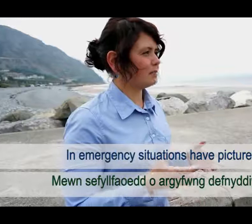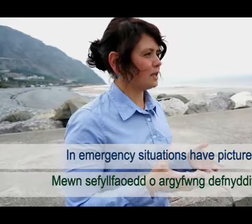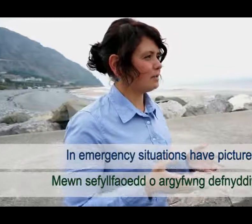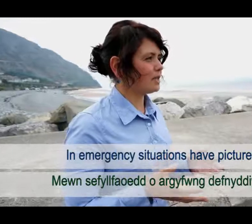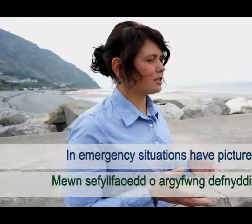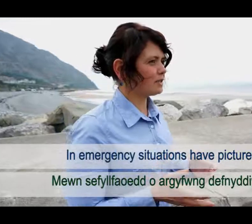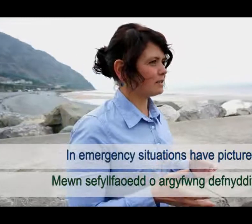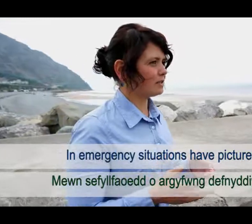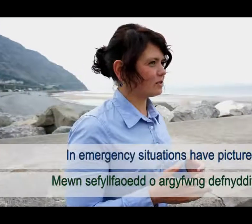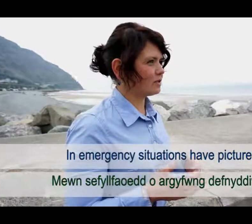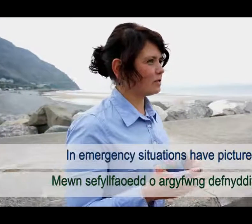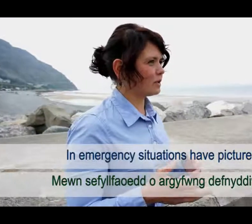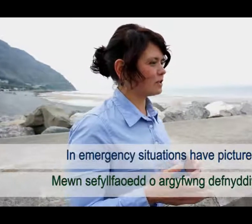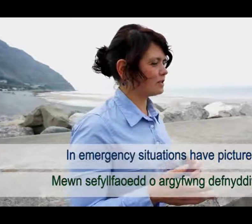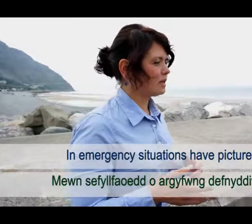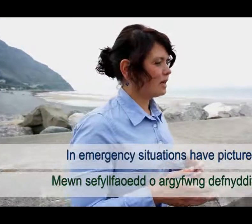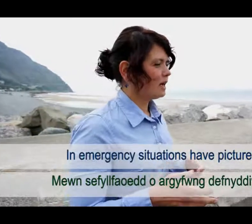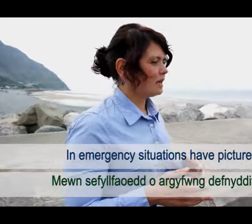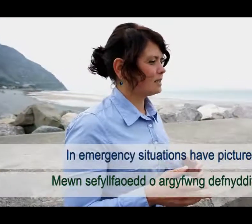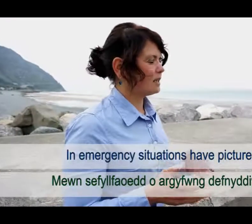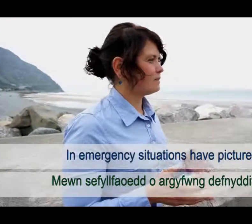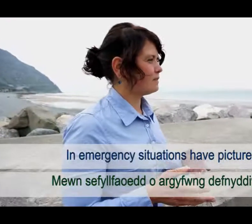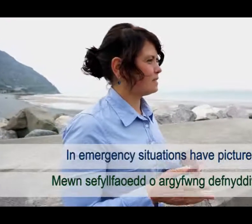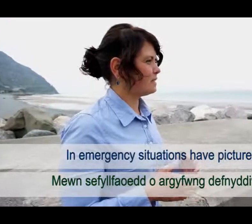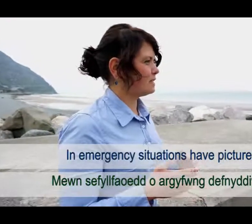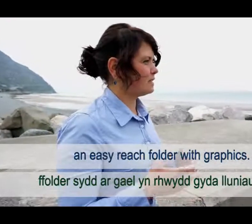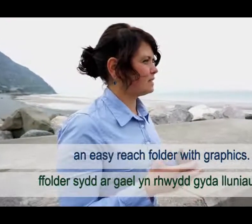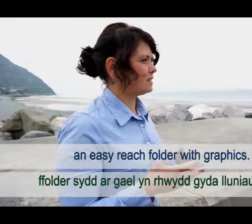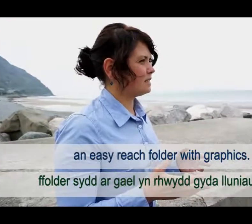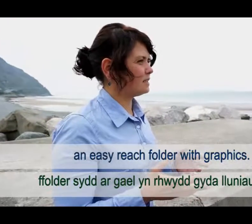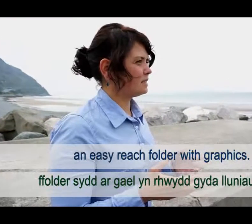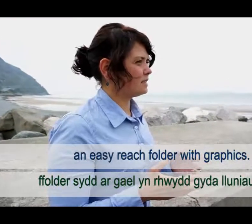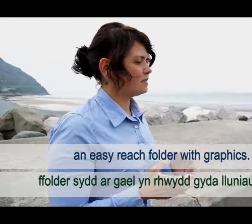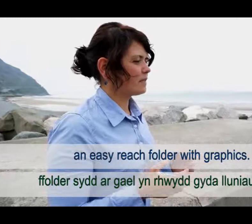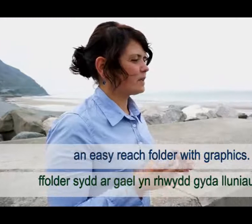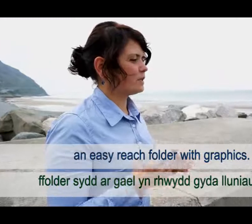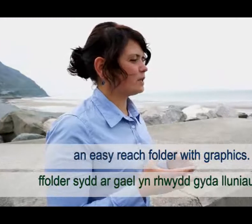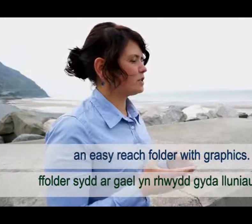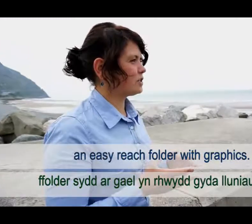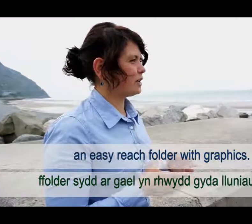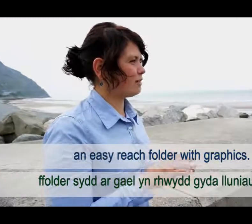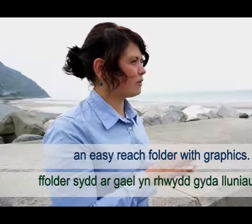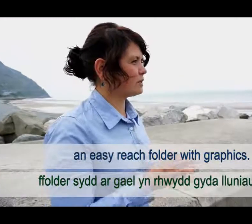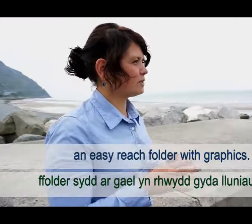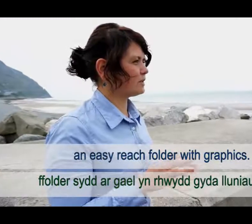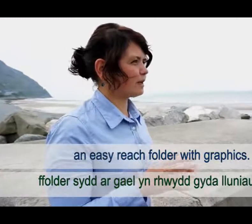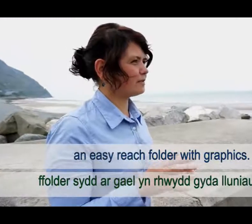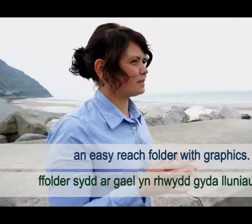emergency situation have easy reach, a folder with graphics.